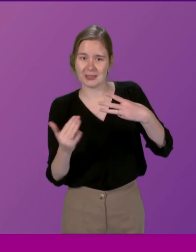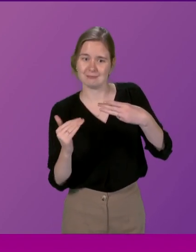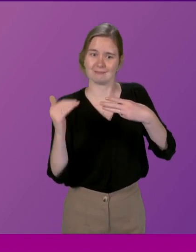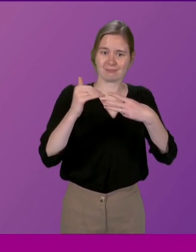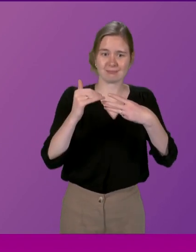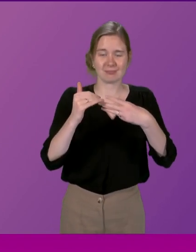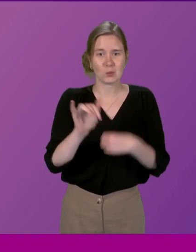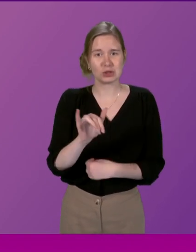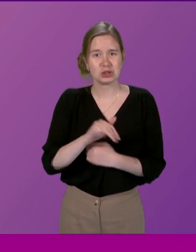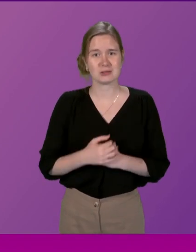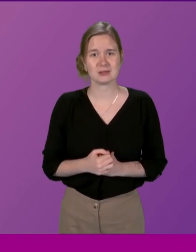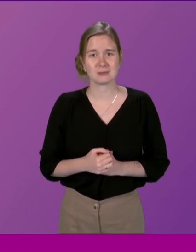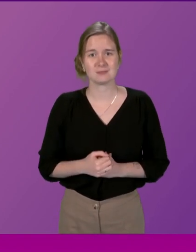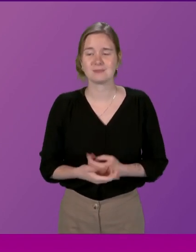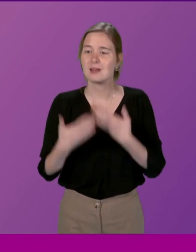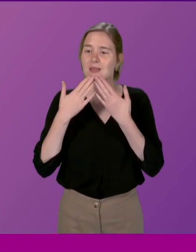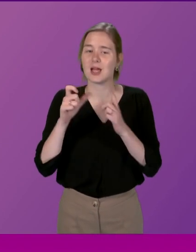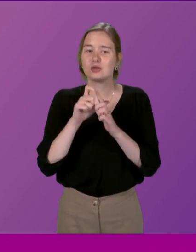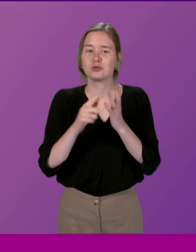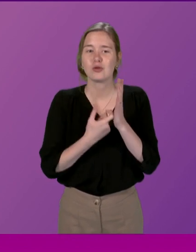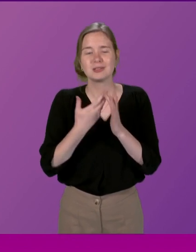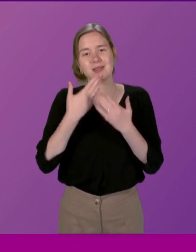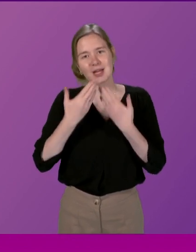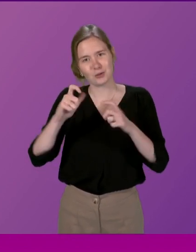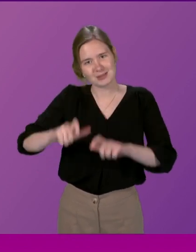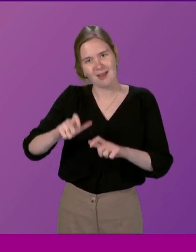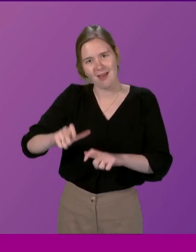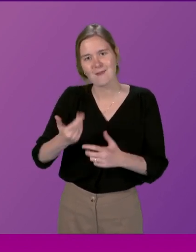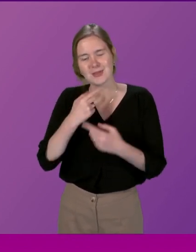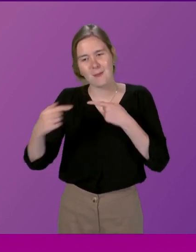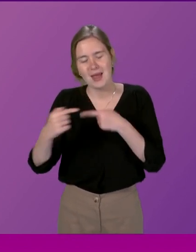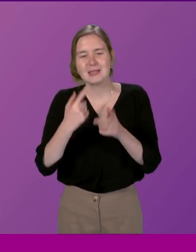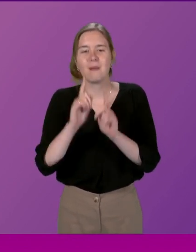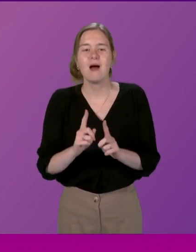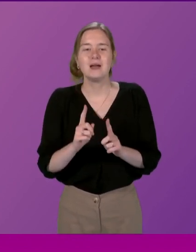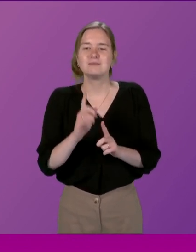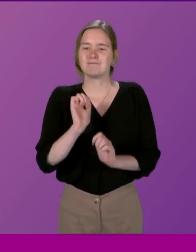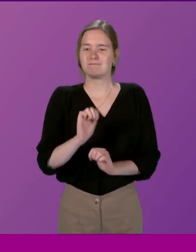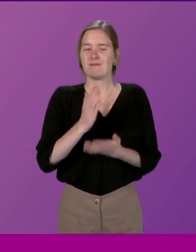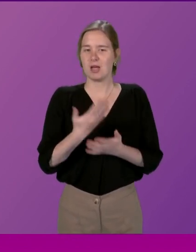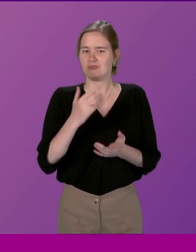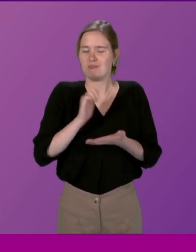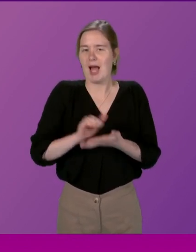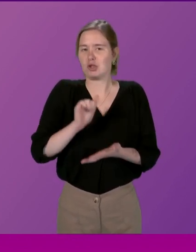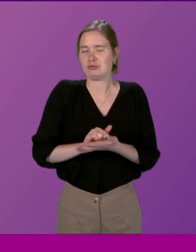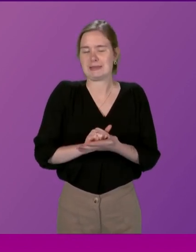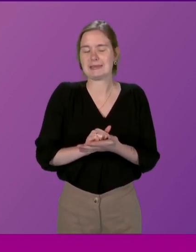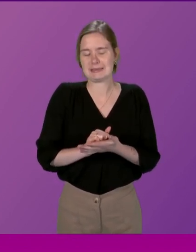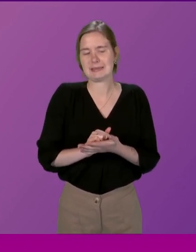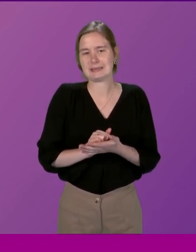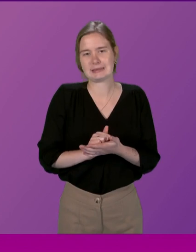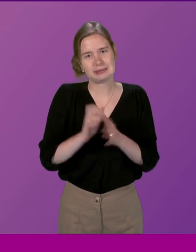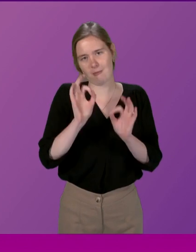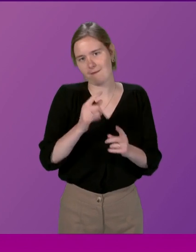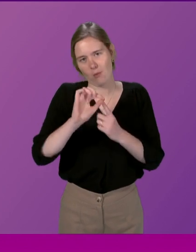I thank Mr Doris for sticking around for this debate, but he is very accurate. hits the nail right on the head